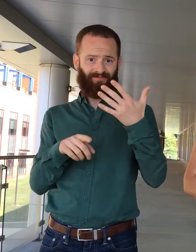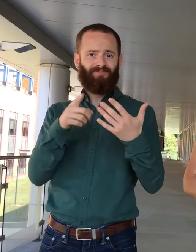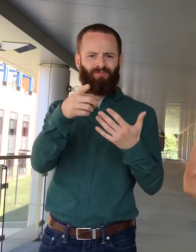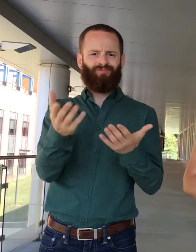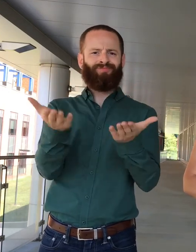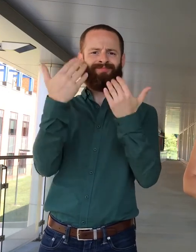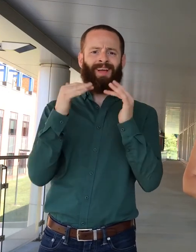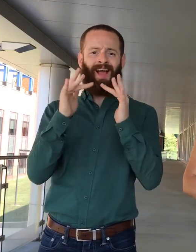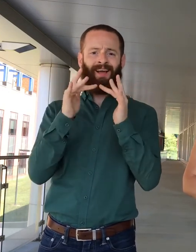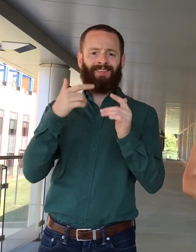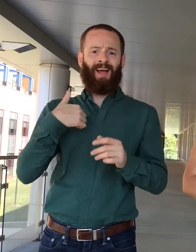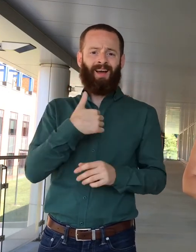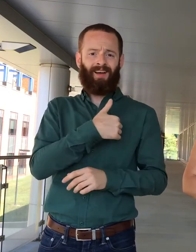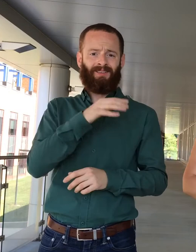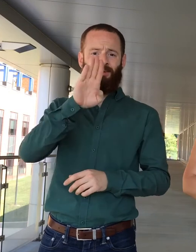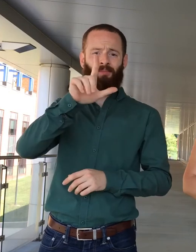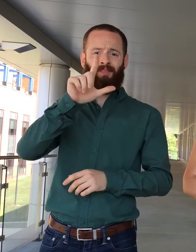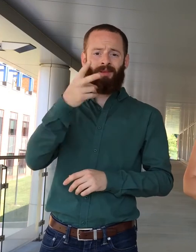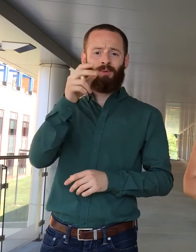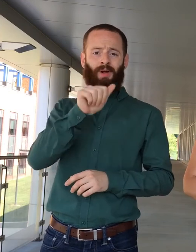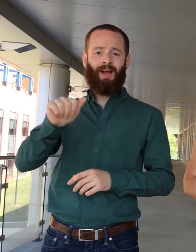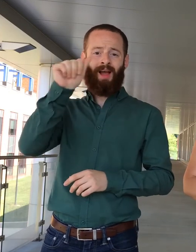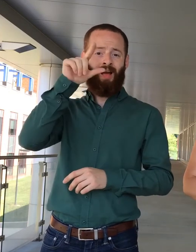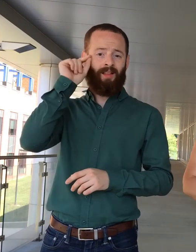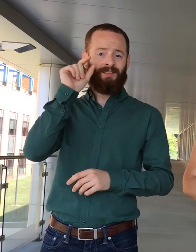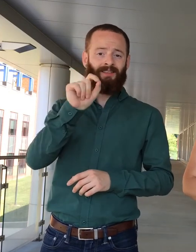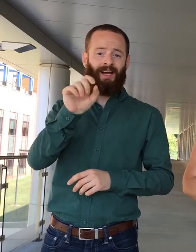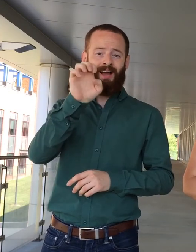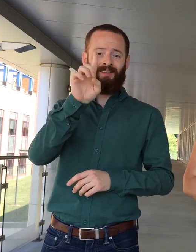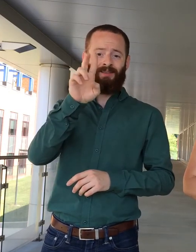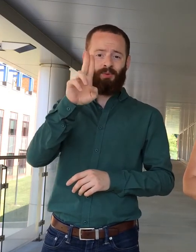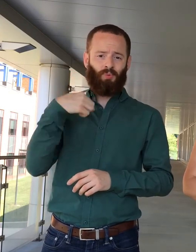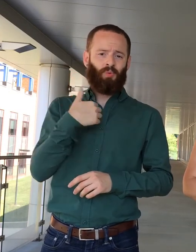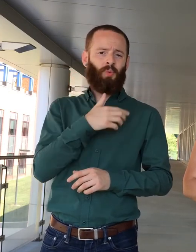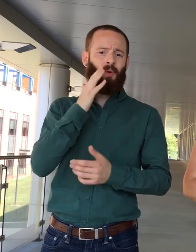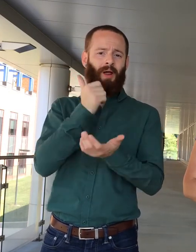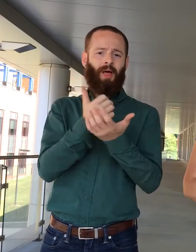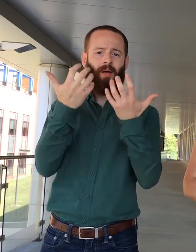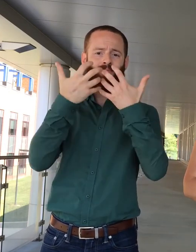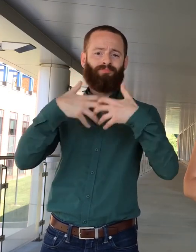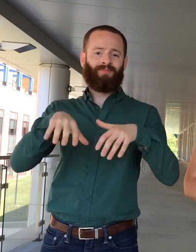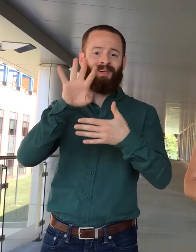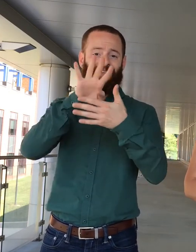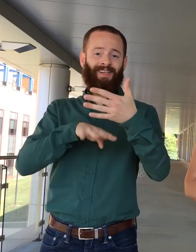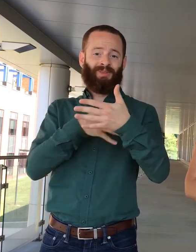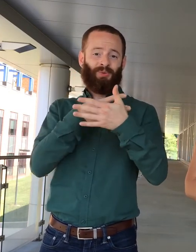bl2.gallaudet.edu, and we'll be happy to assist you with scheduling a visit to our laboratory.